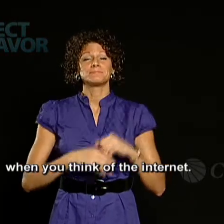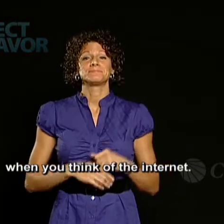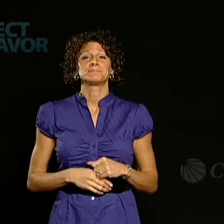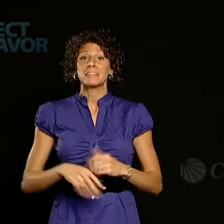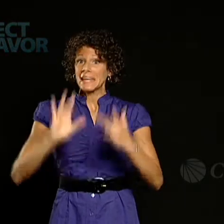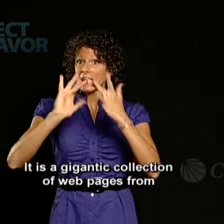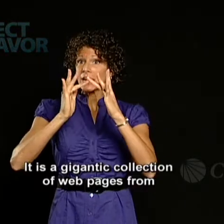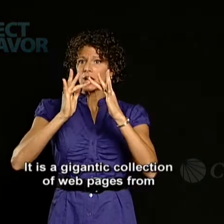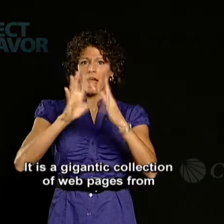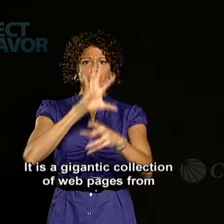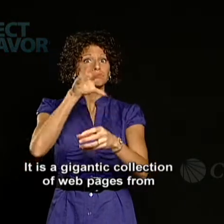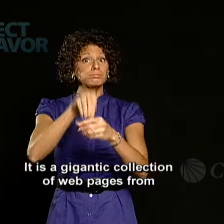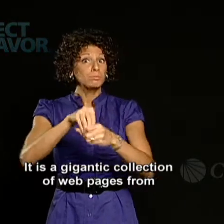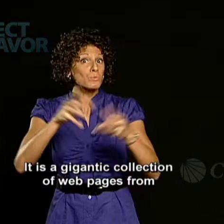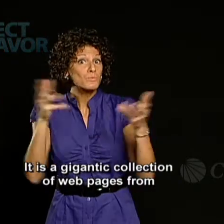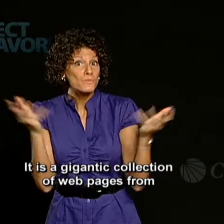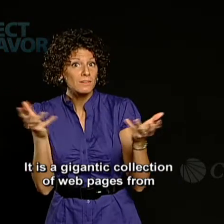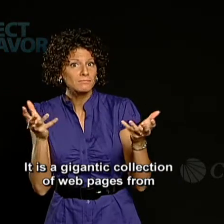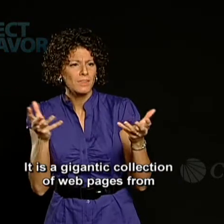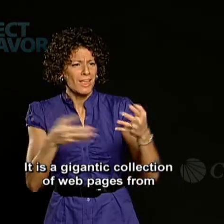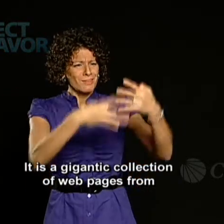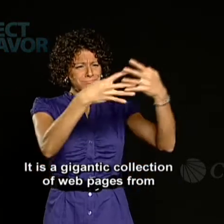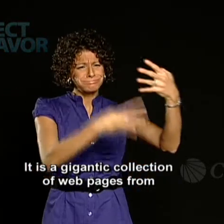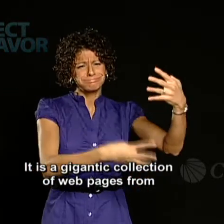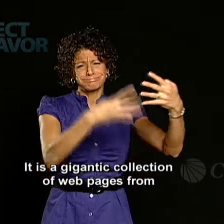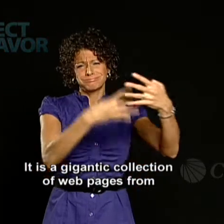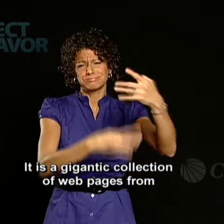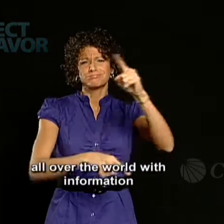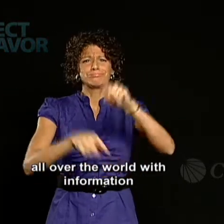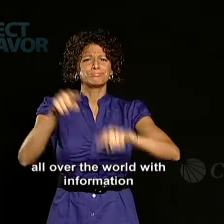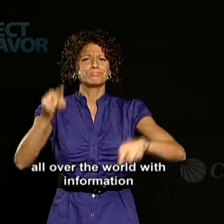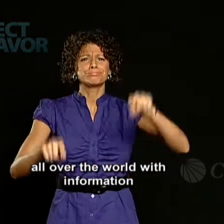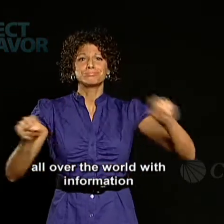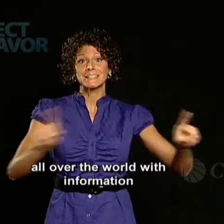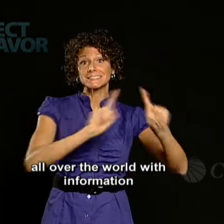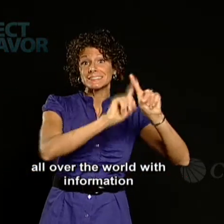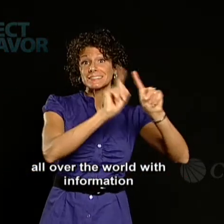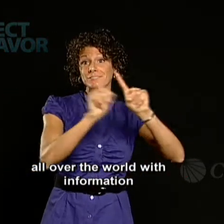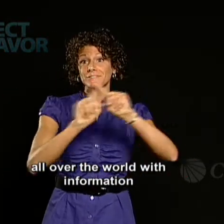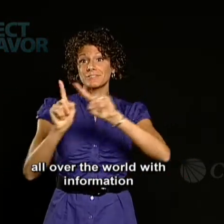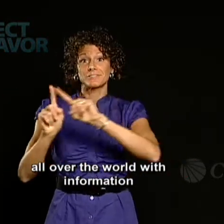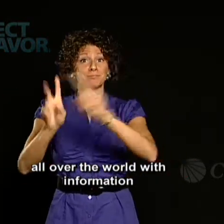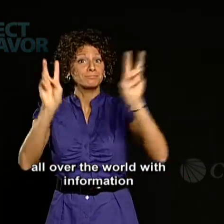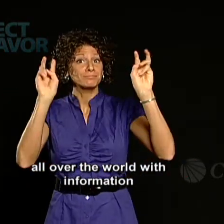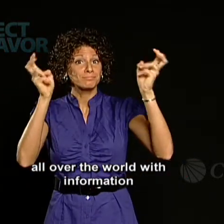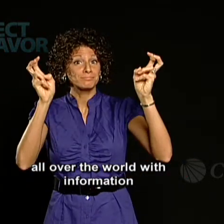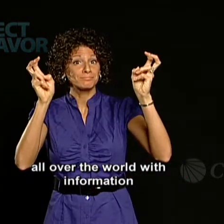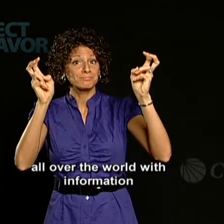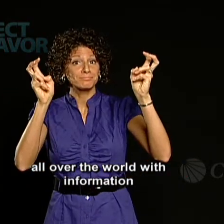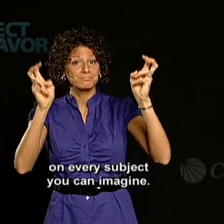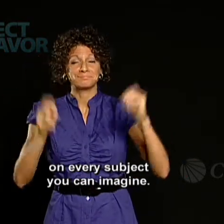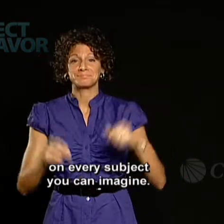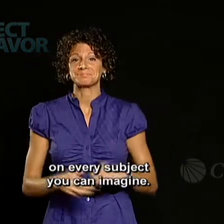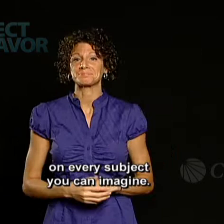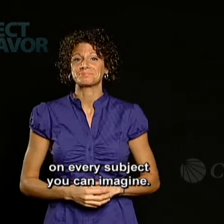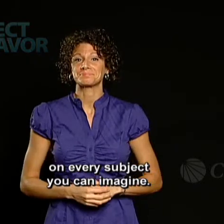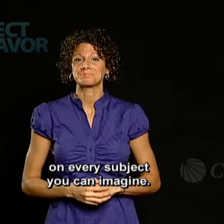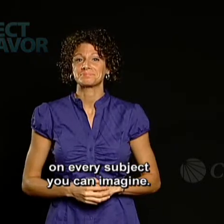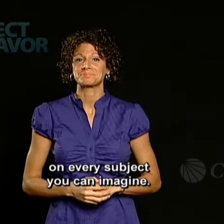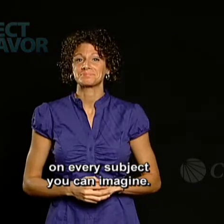It is a gigantic collection of web pages from all over the world with information on every subject you